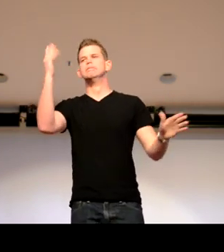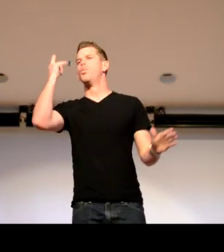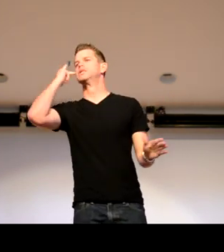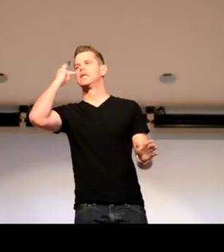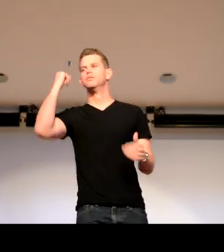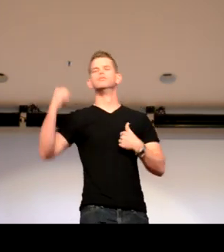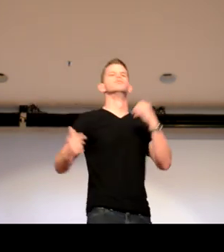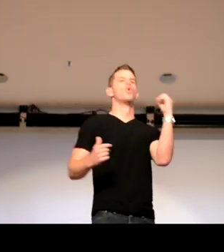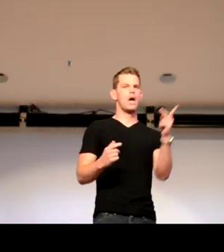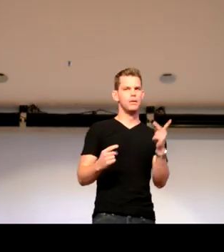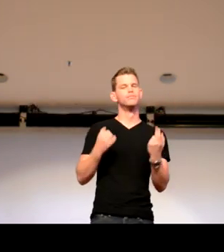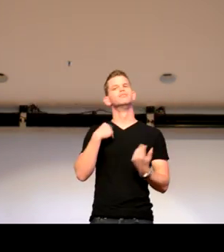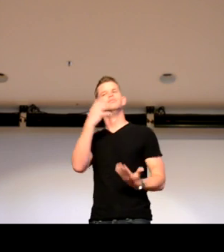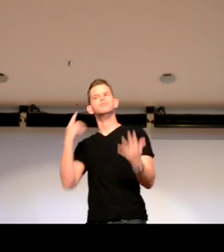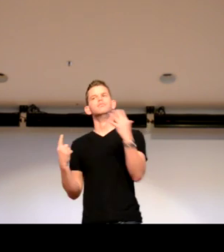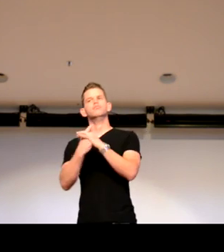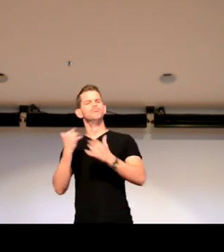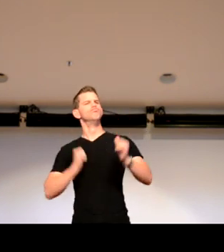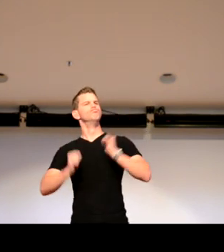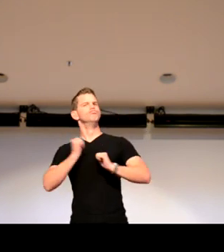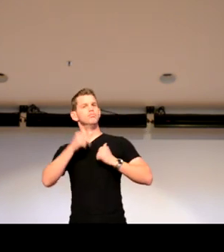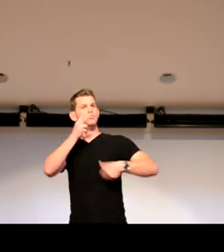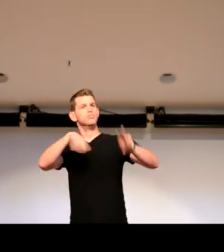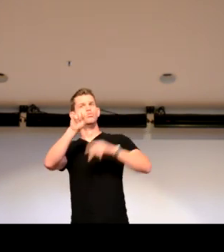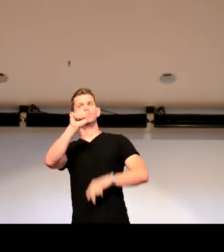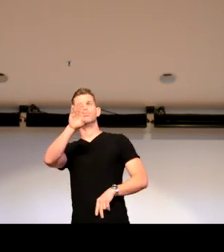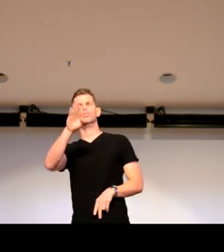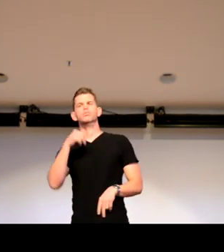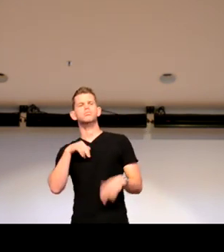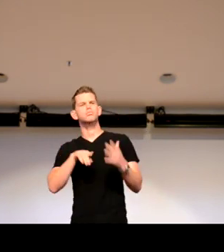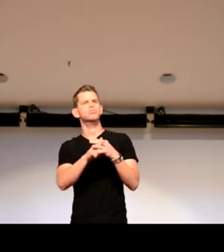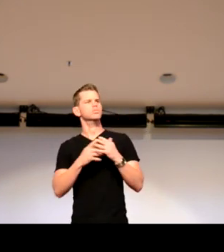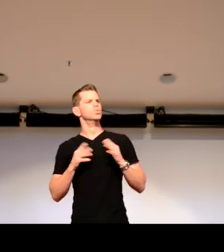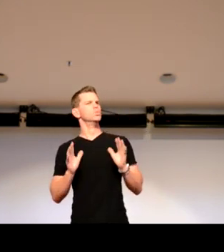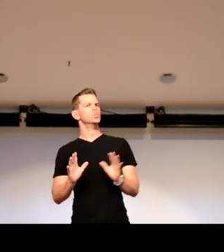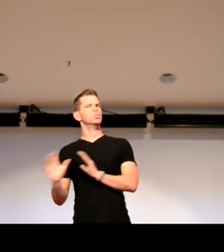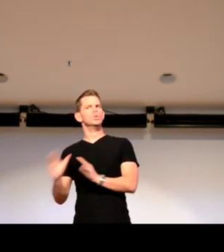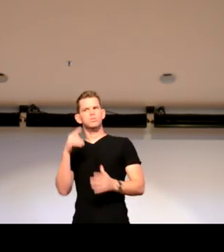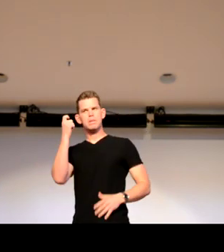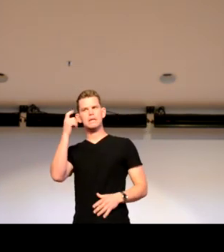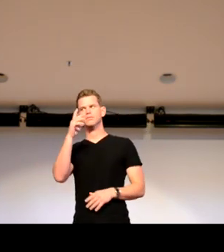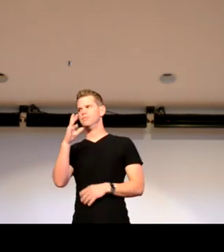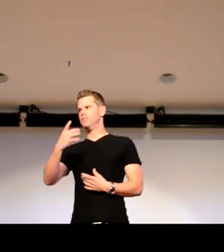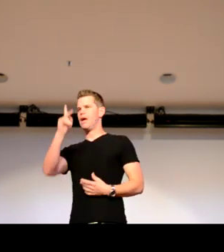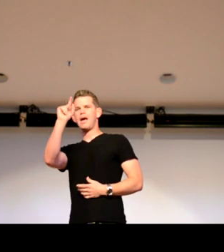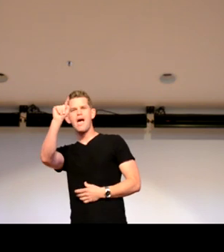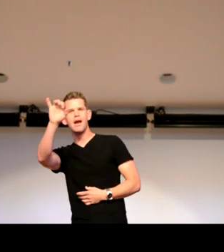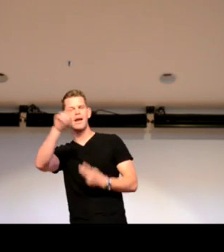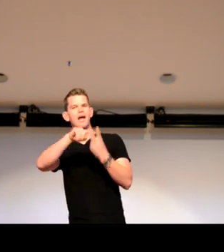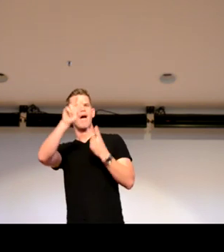time? And they said, I don't know. Well, we'll see. So, you know, I showed up. switched at birth. You know, took my time. You